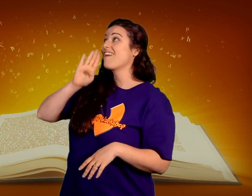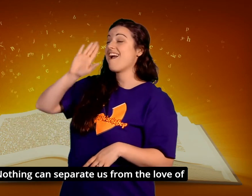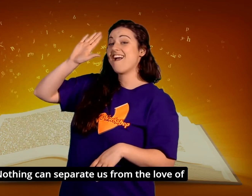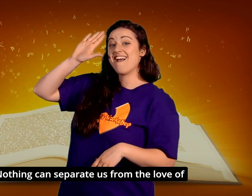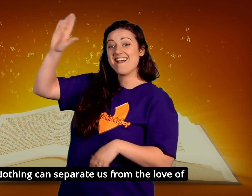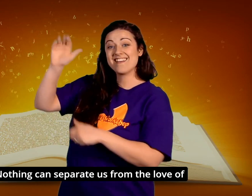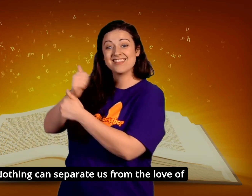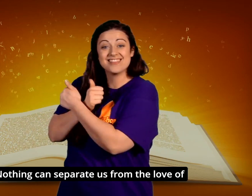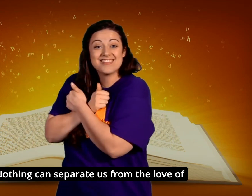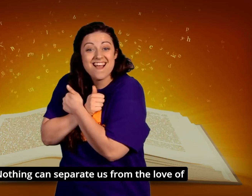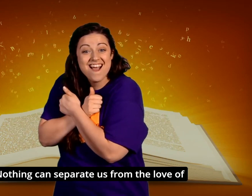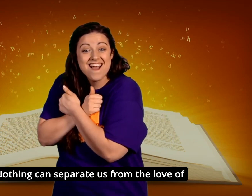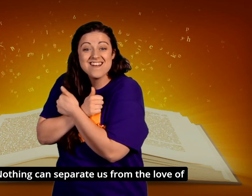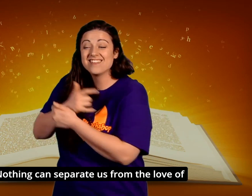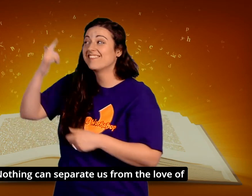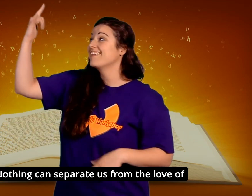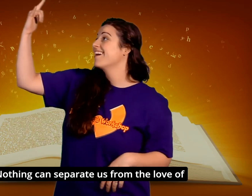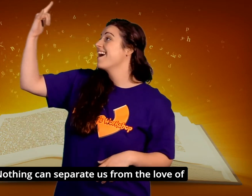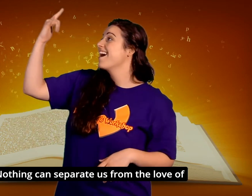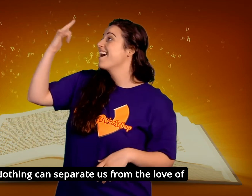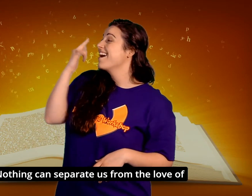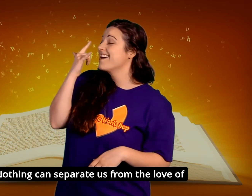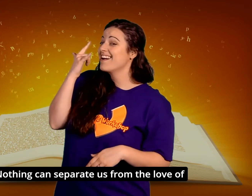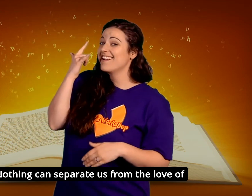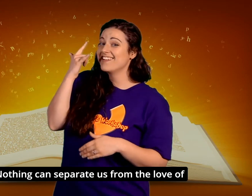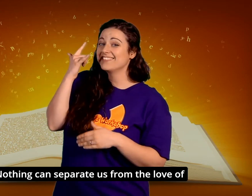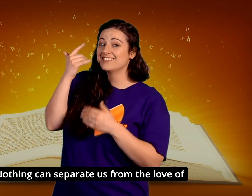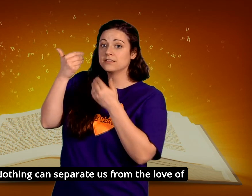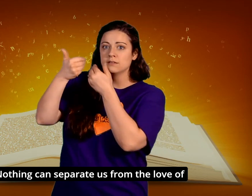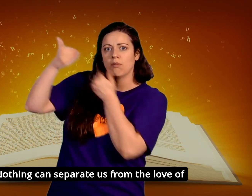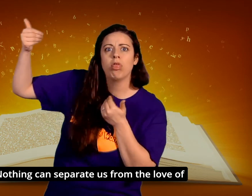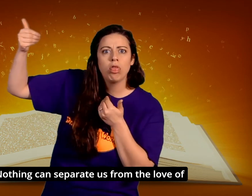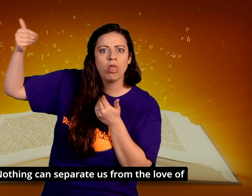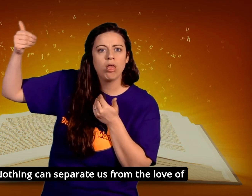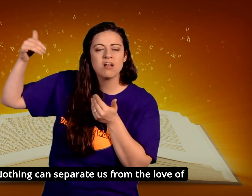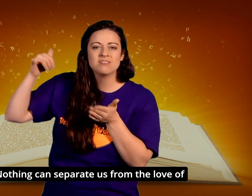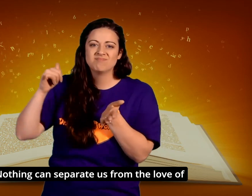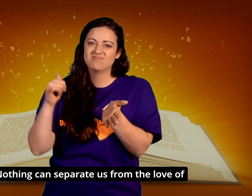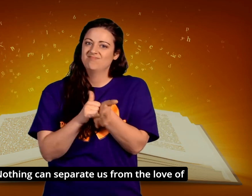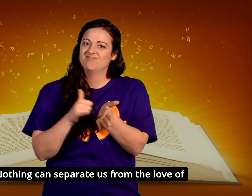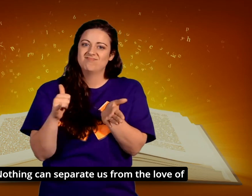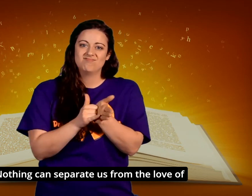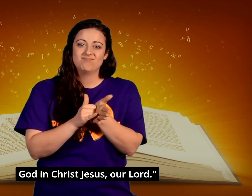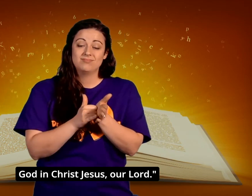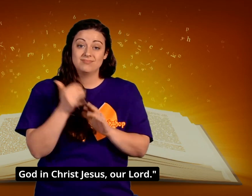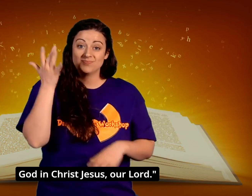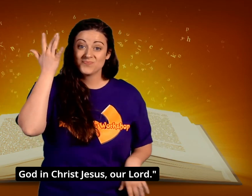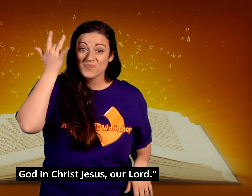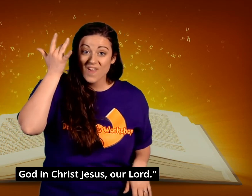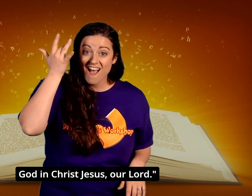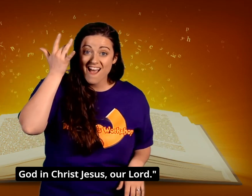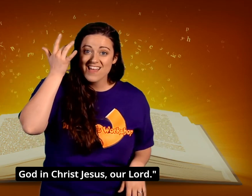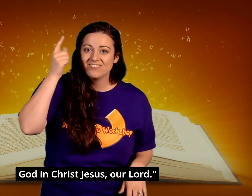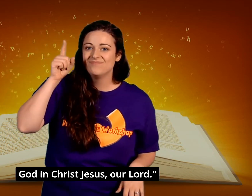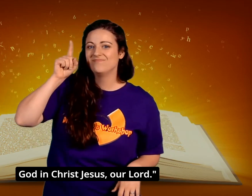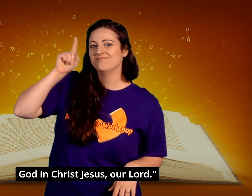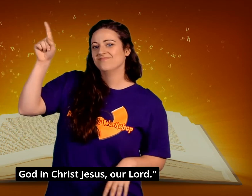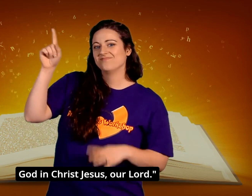Nothing can separate us from the love of God in